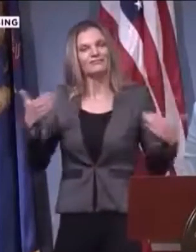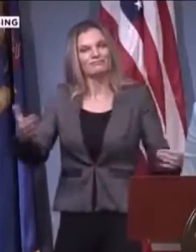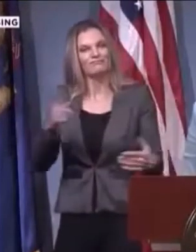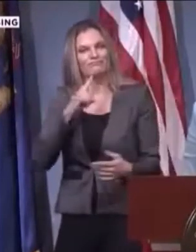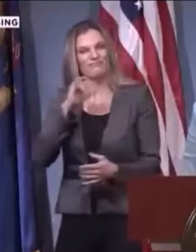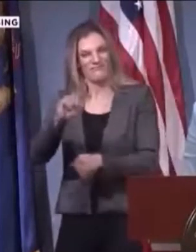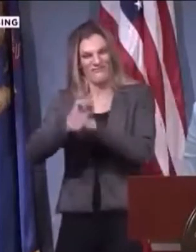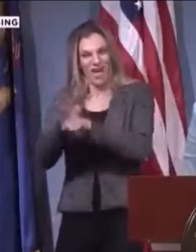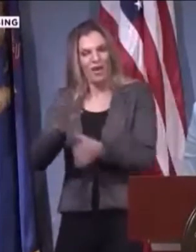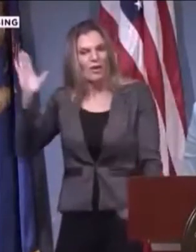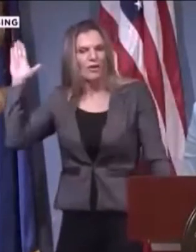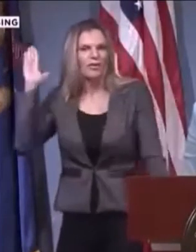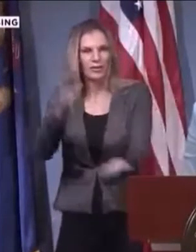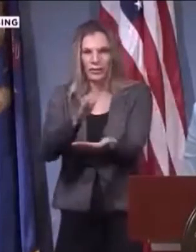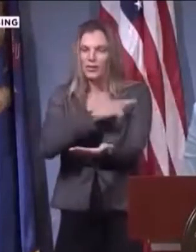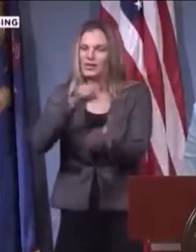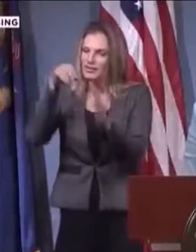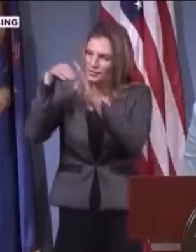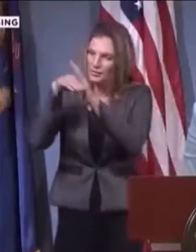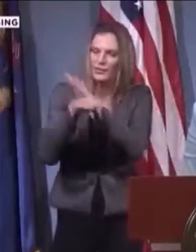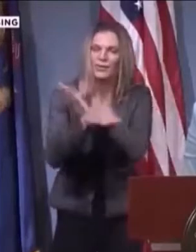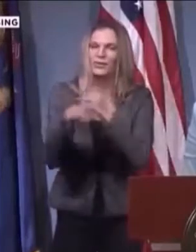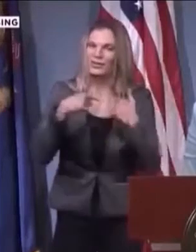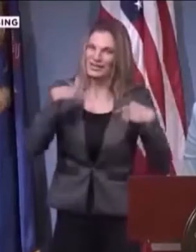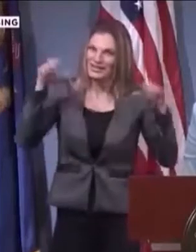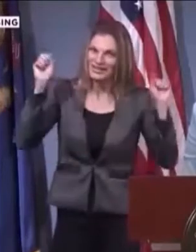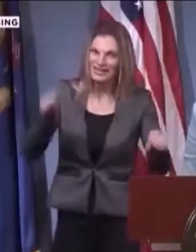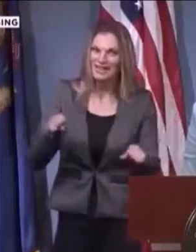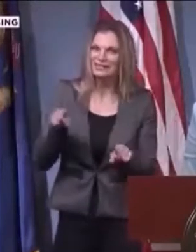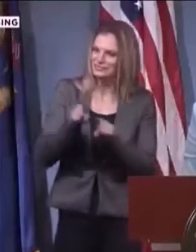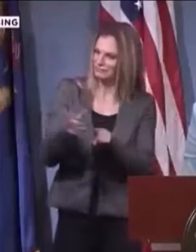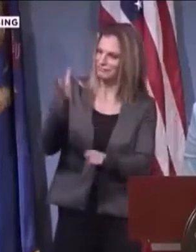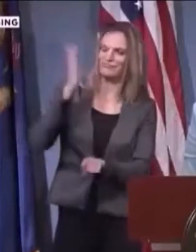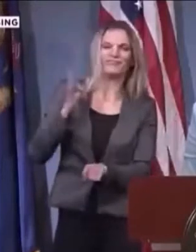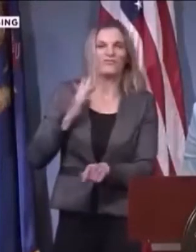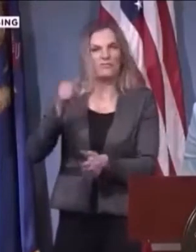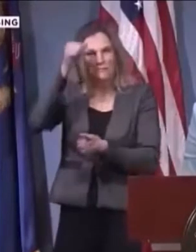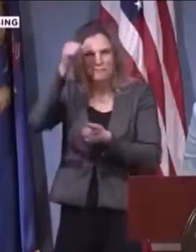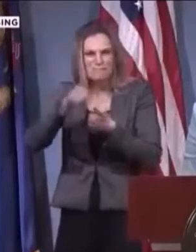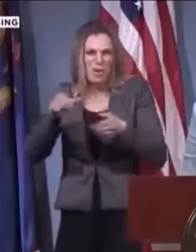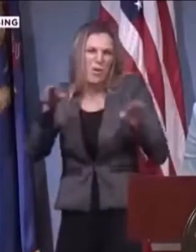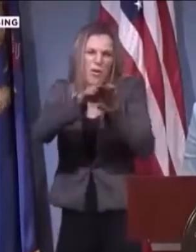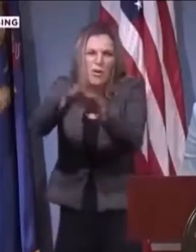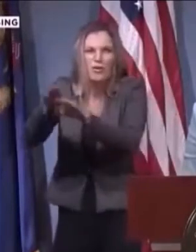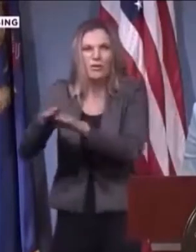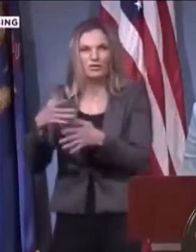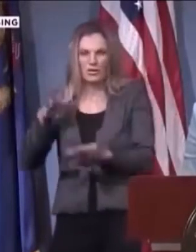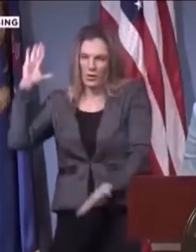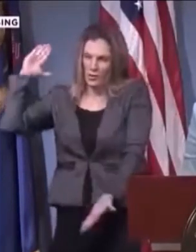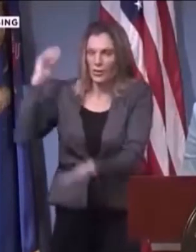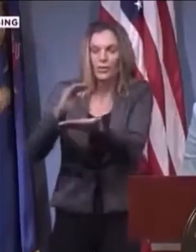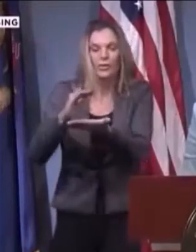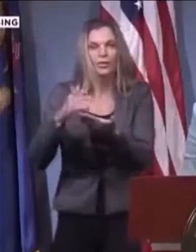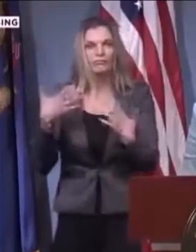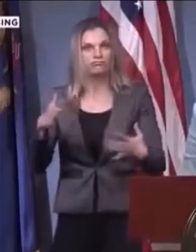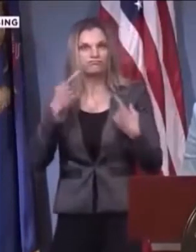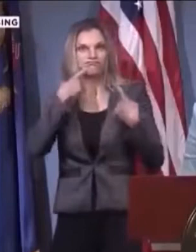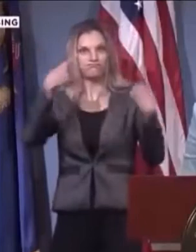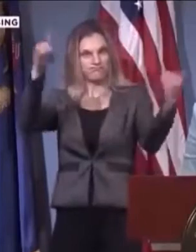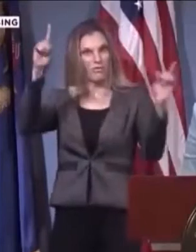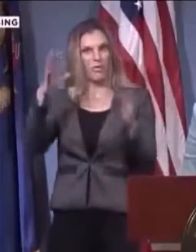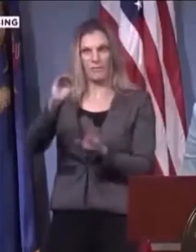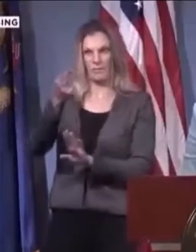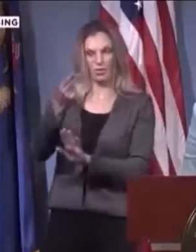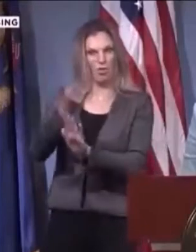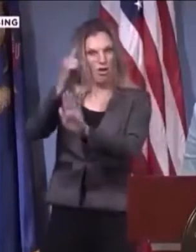In closing, I'd like to say that even though I talked about a lot of political stuff, this isn't a political issue for me.